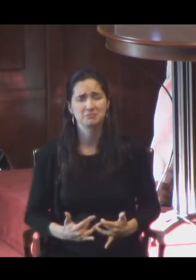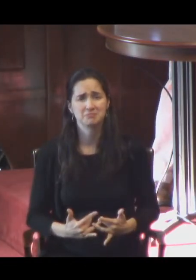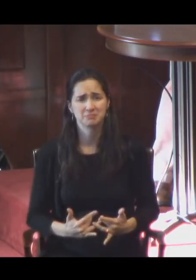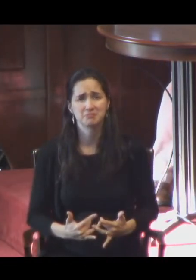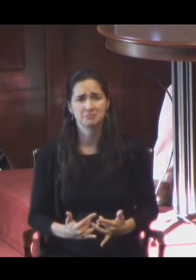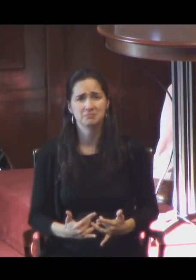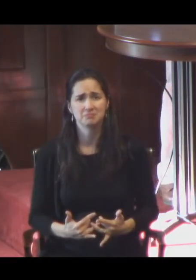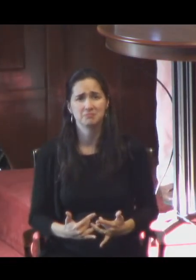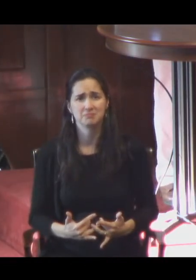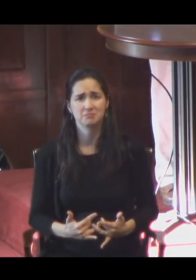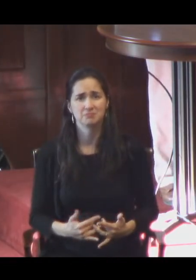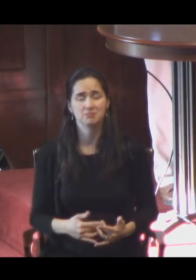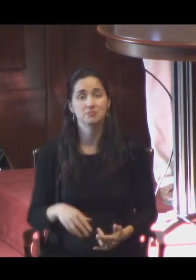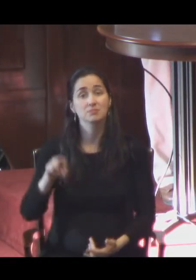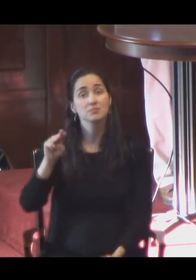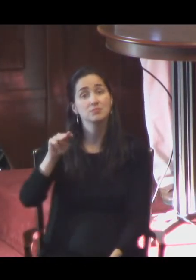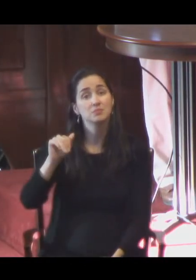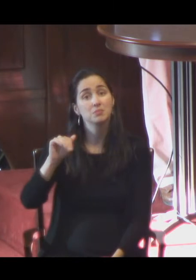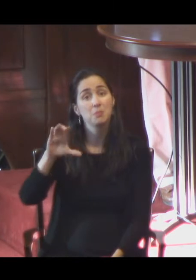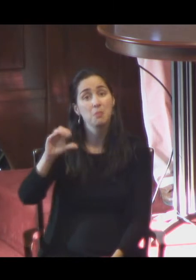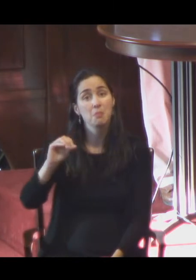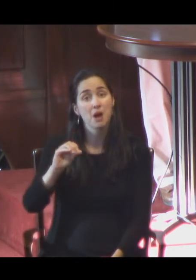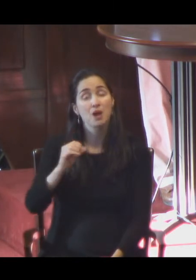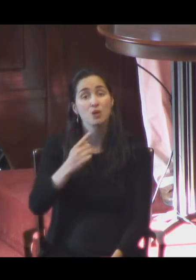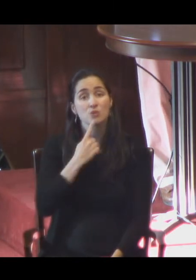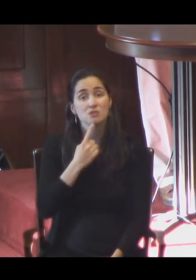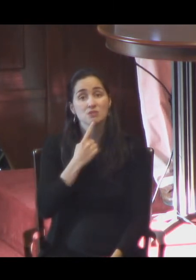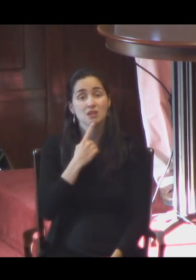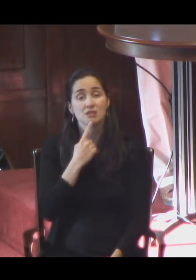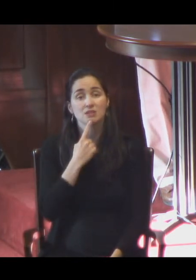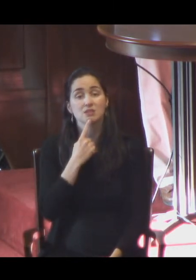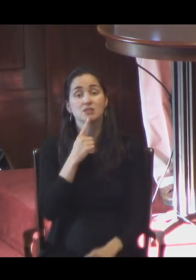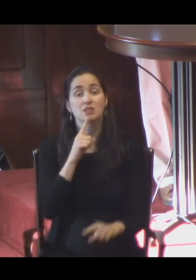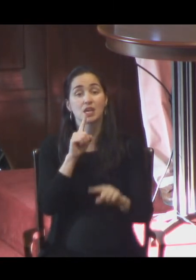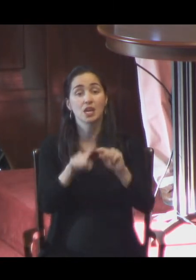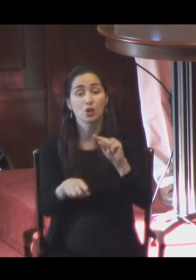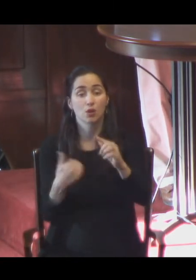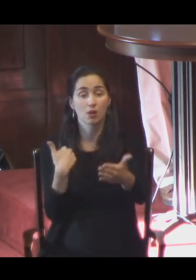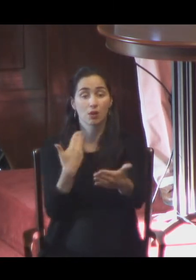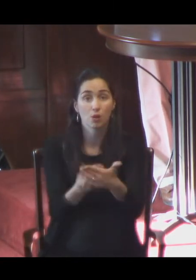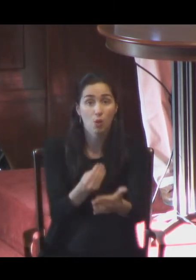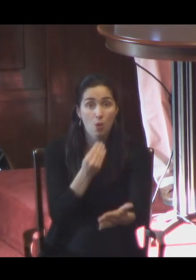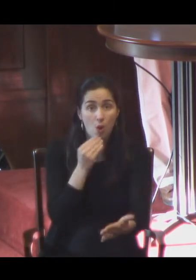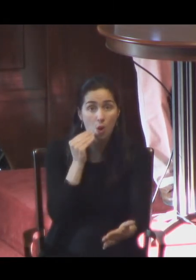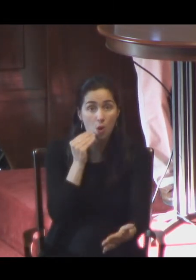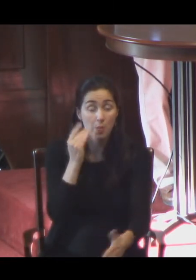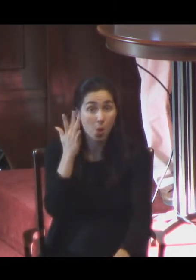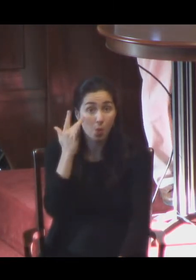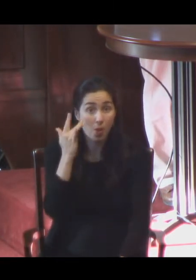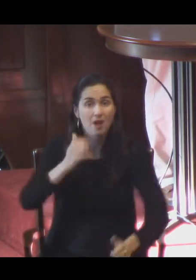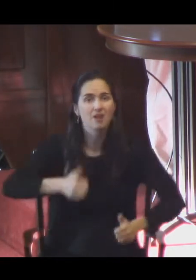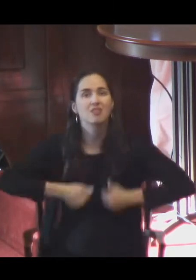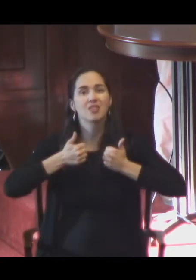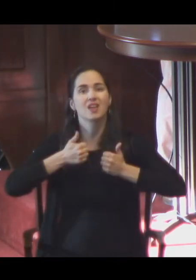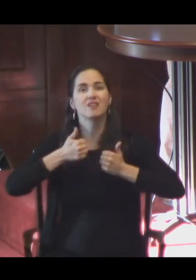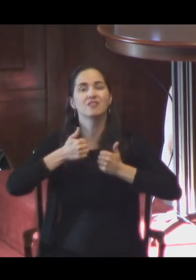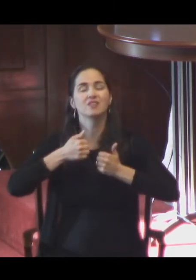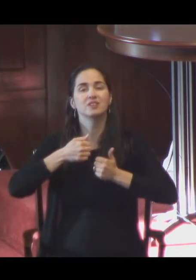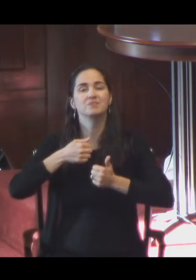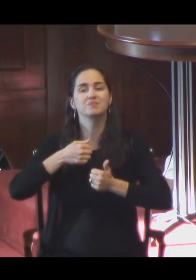But Mako claims that after his, he couldn't go home because he lived at Ground Zero in Tribeca. When the planes